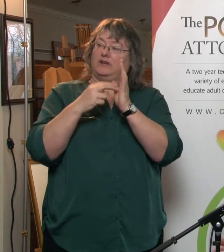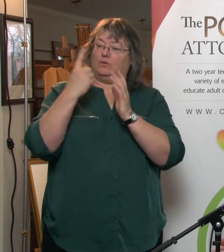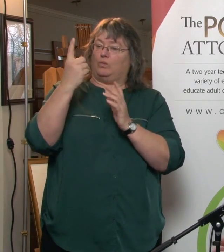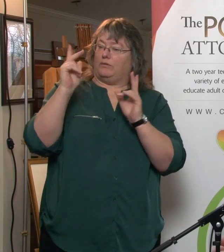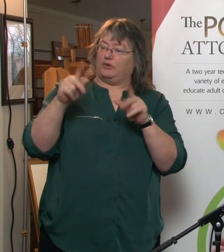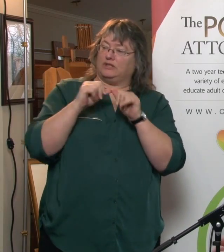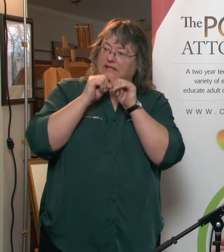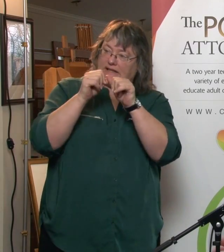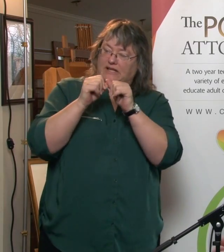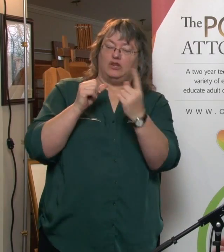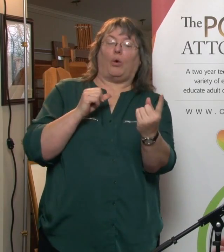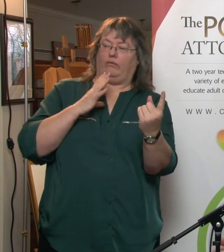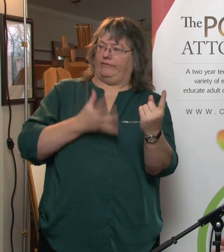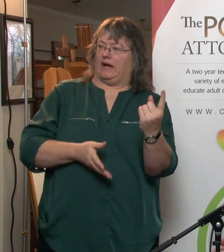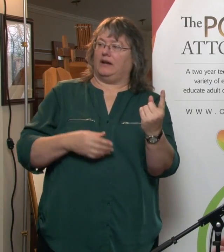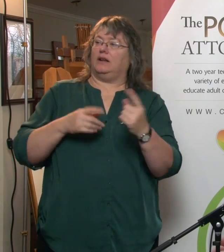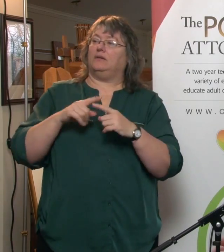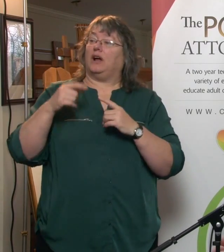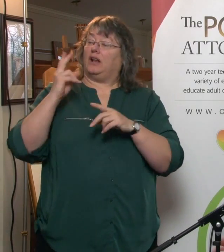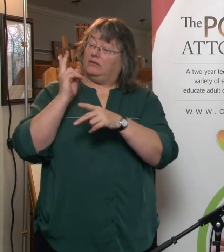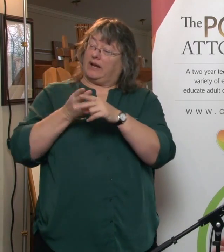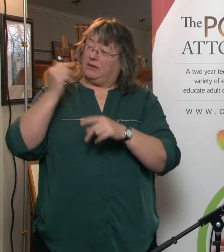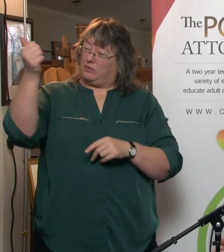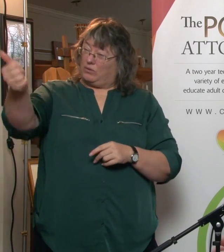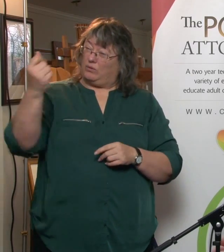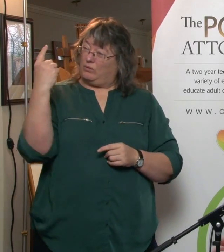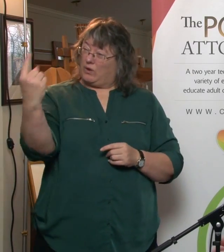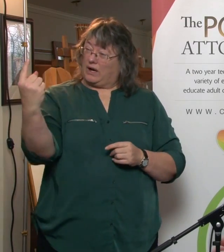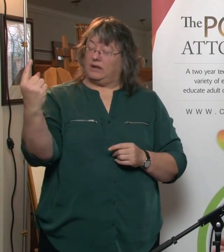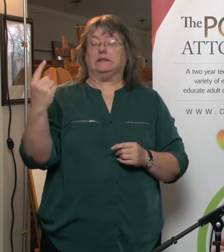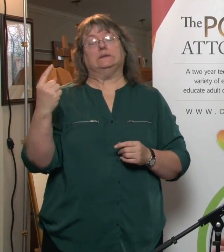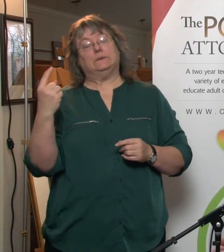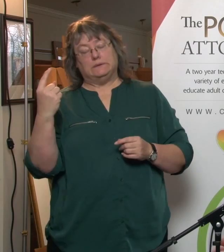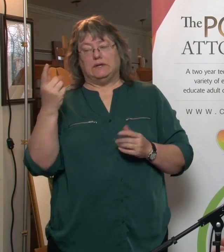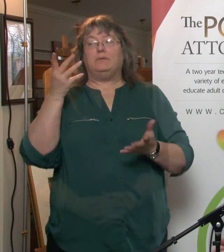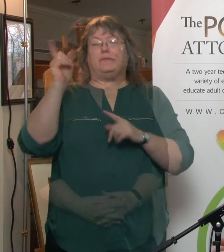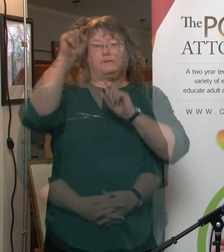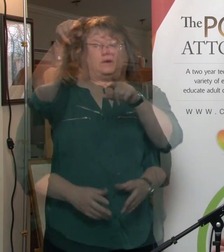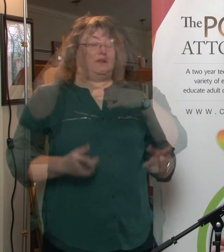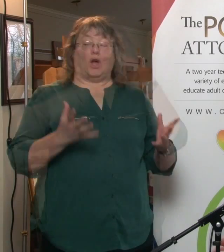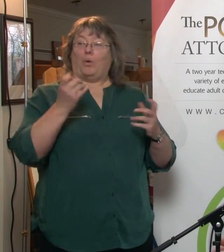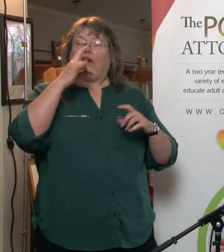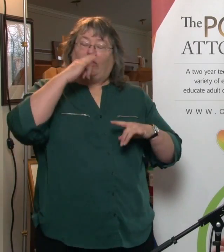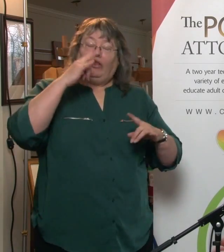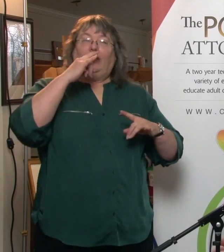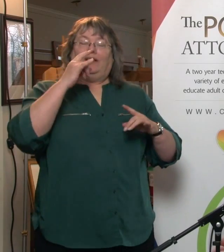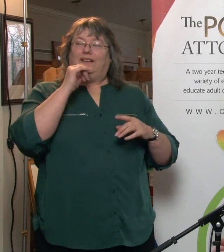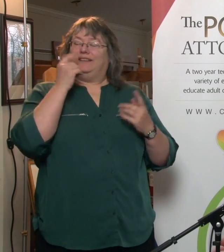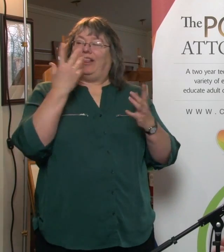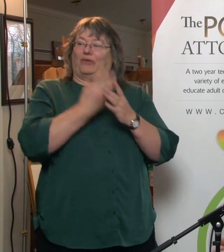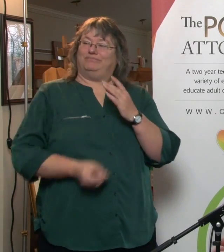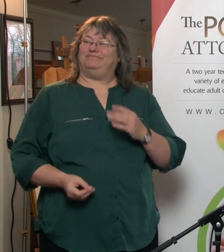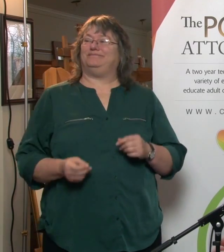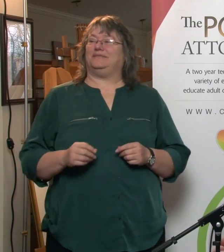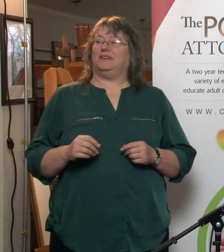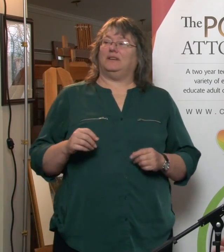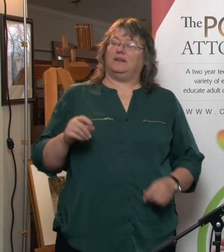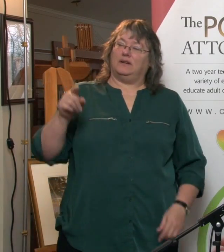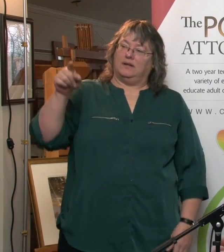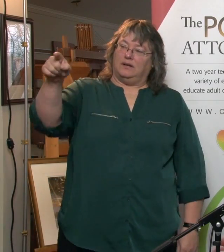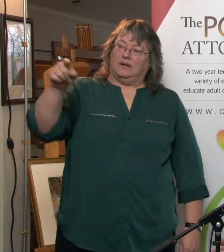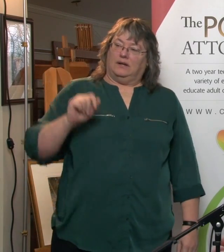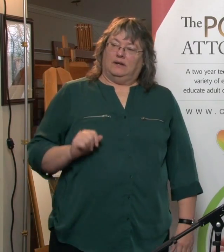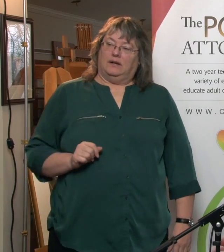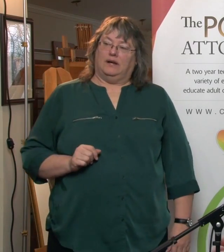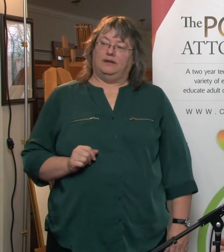But if you were named on your own, there may be a court process to get you out and to have the new person brought on. Yes, ma'am. How do you